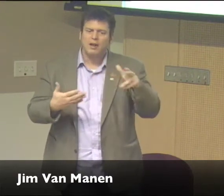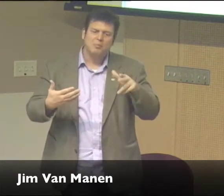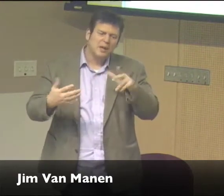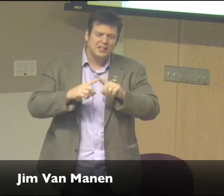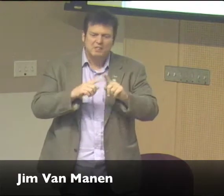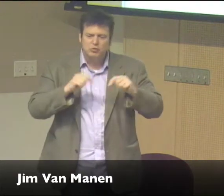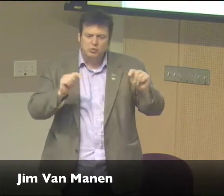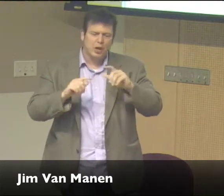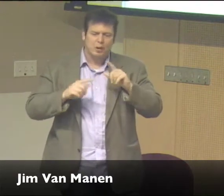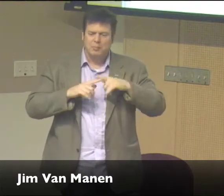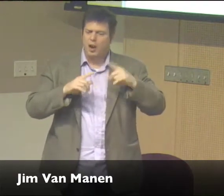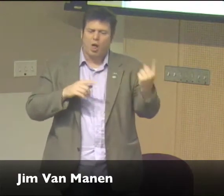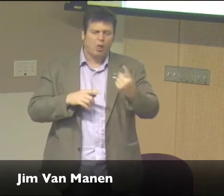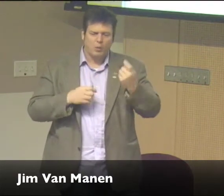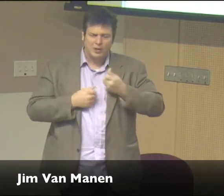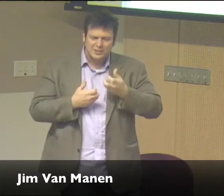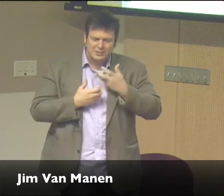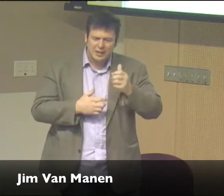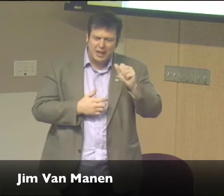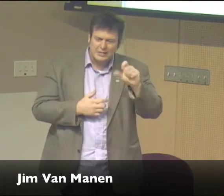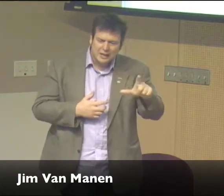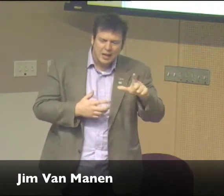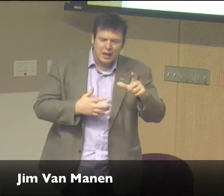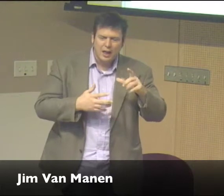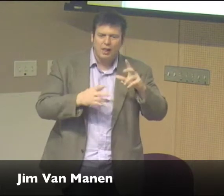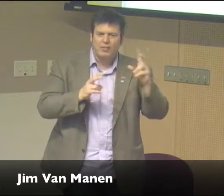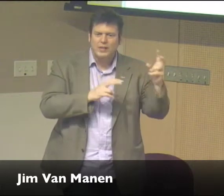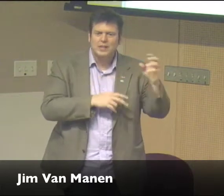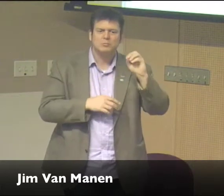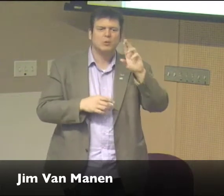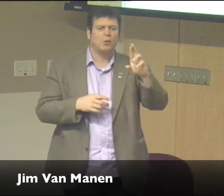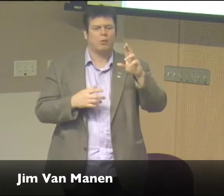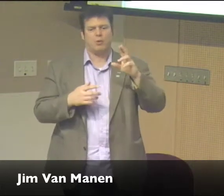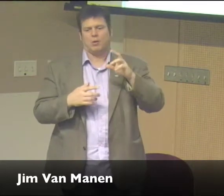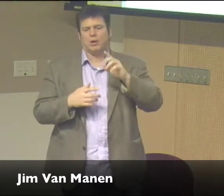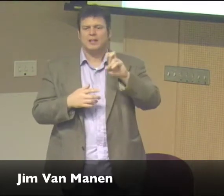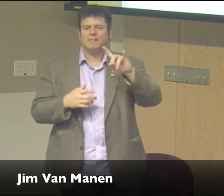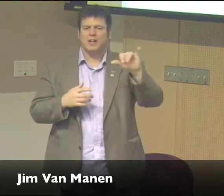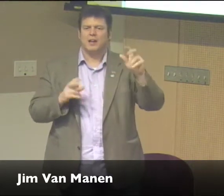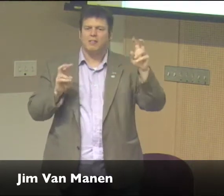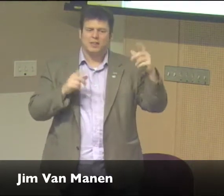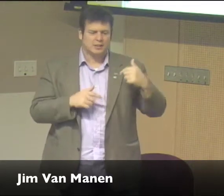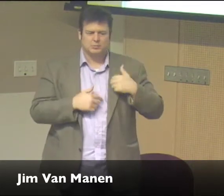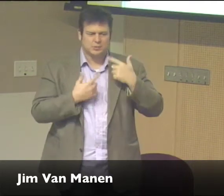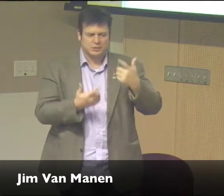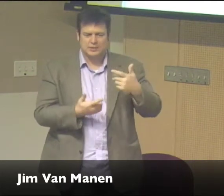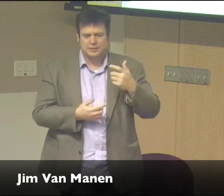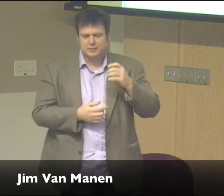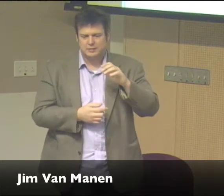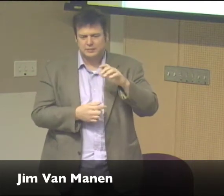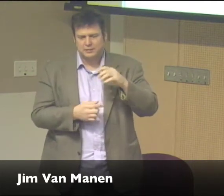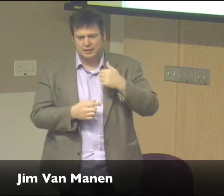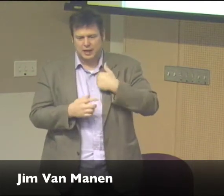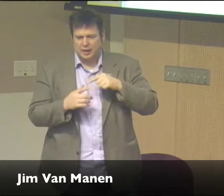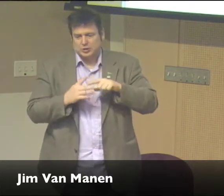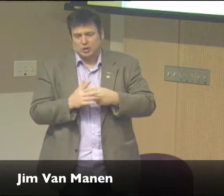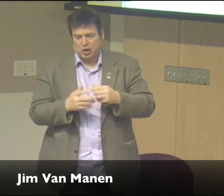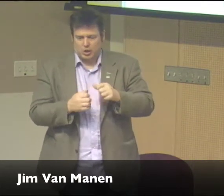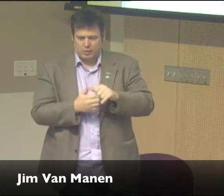And I did some acrylic painting and I experimented with different media. And I also tried to incorporate ASL themes, Divya themes in my